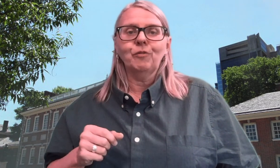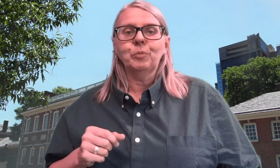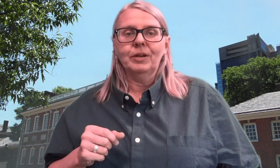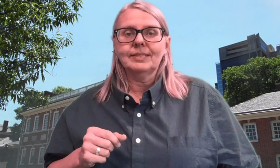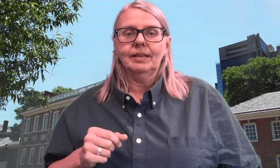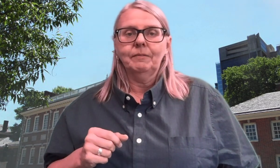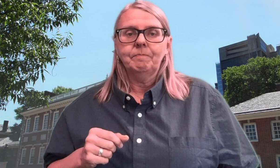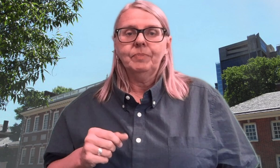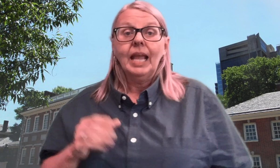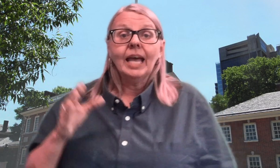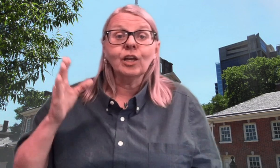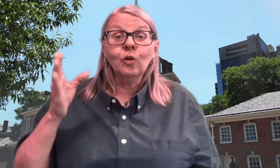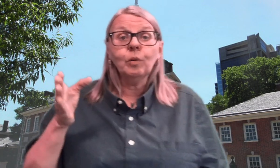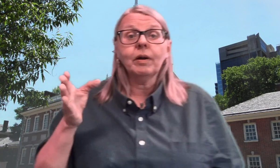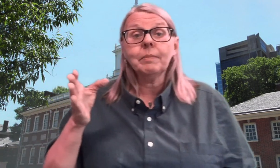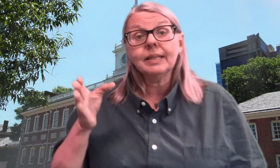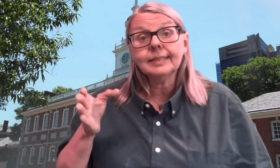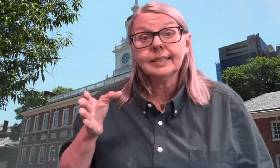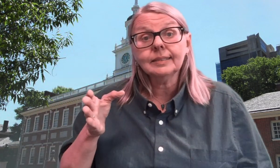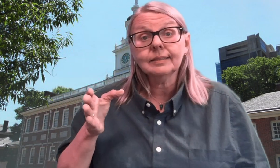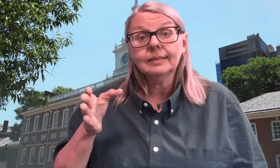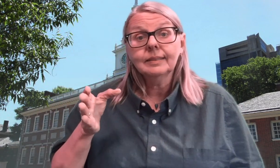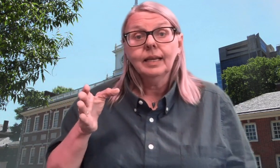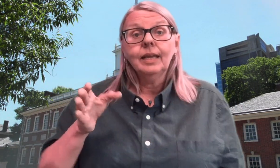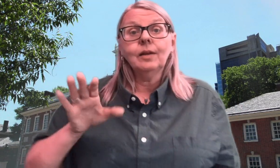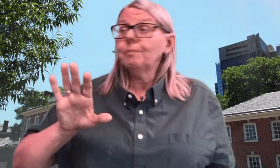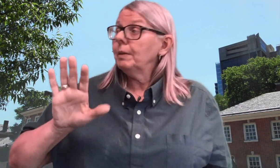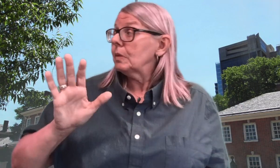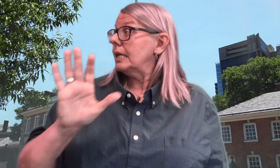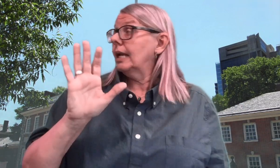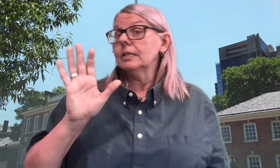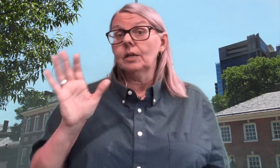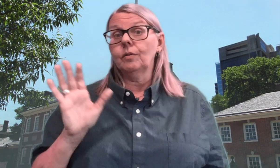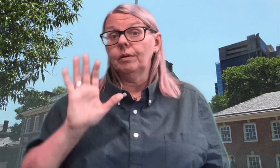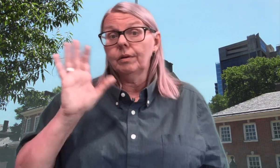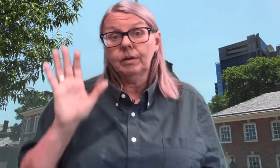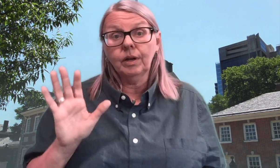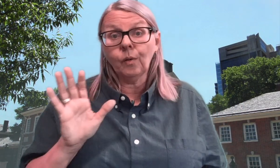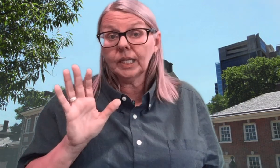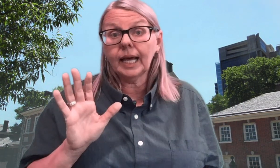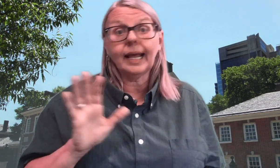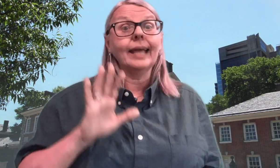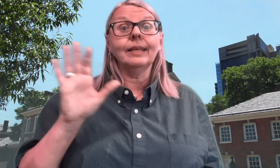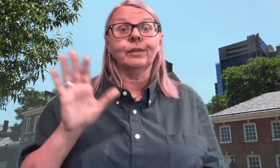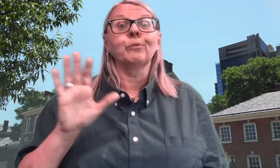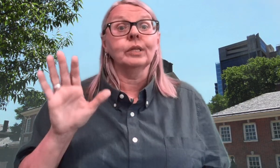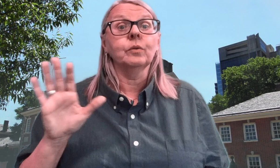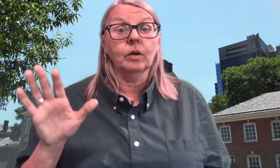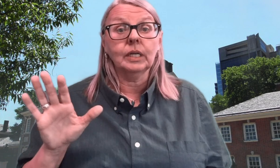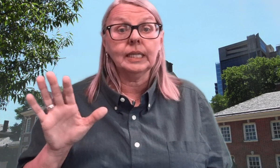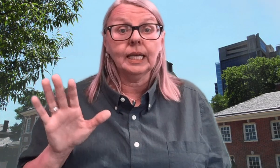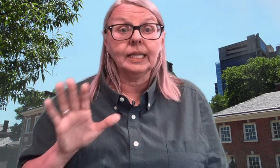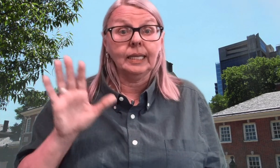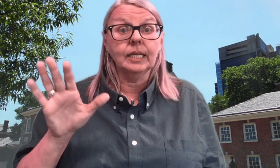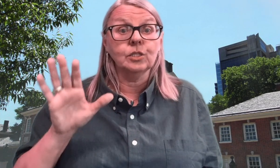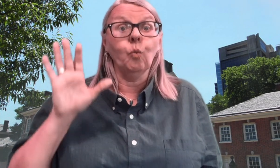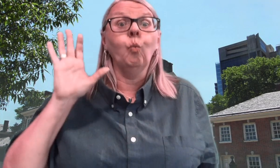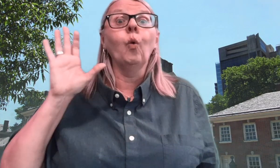for president. And the cool part about this is, you know, people say kids don't know a lot. I think they're really wrong on that. I think kids know way